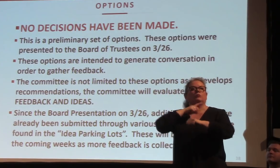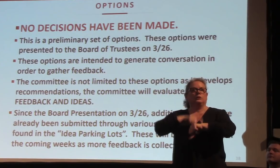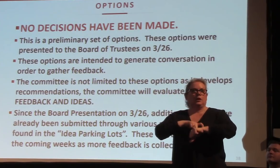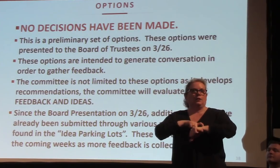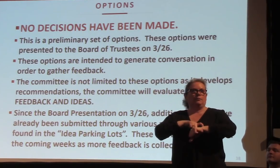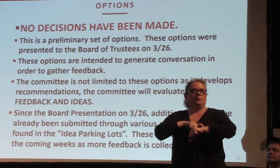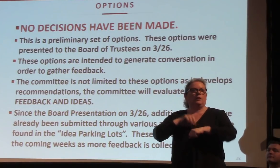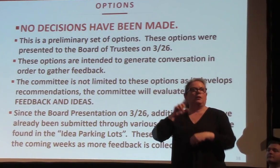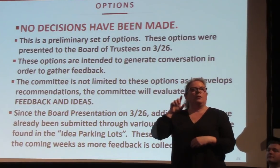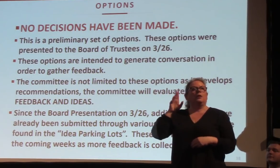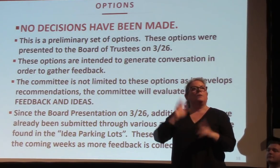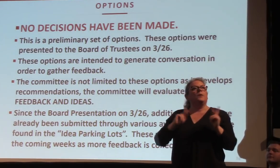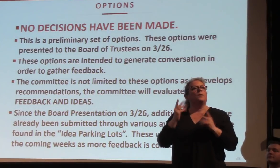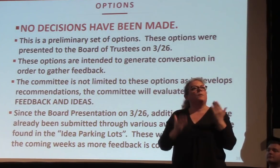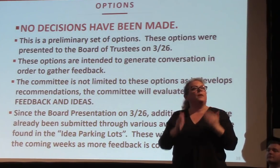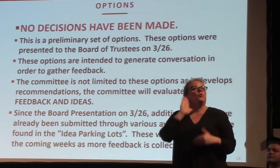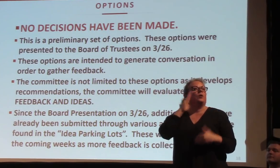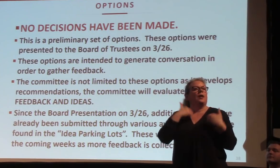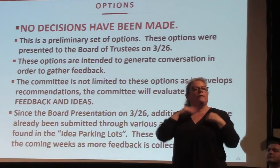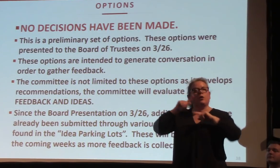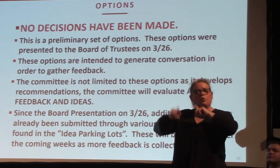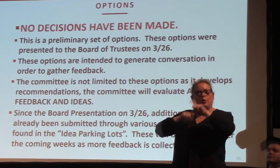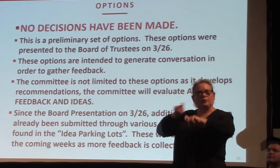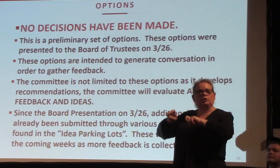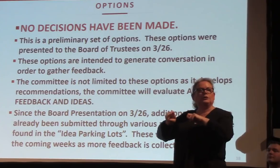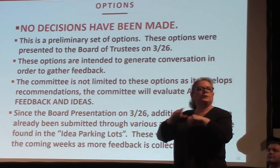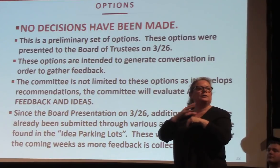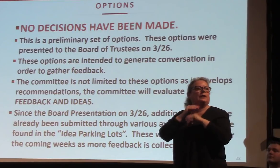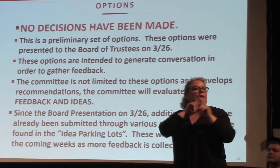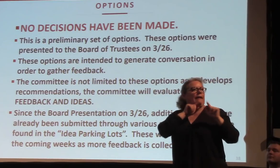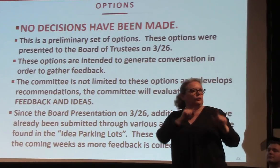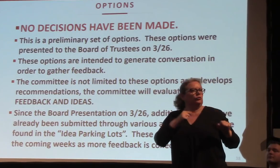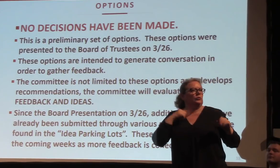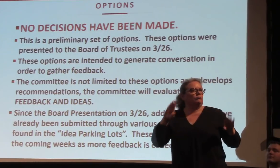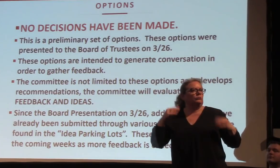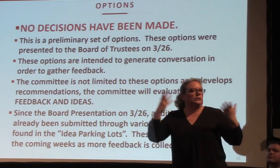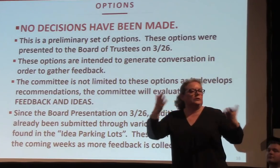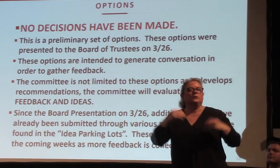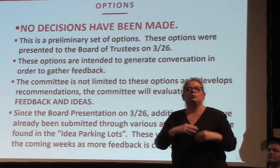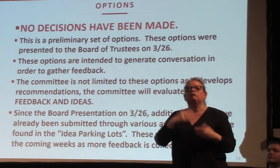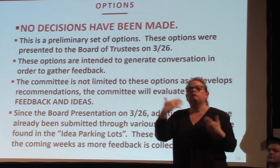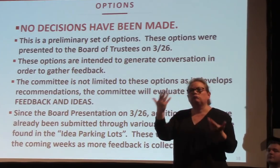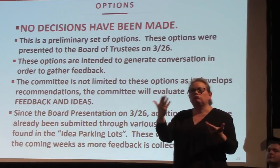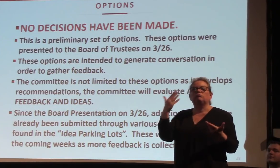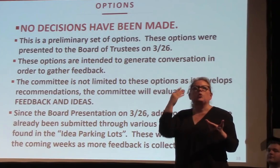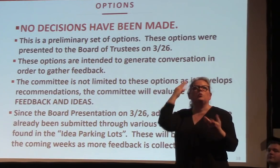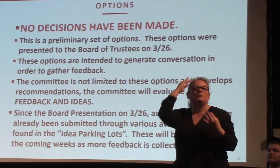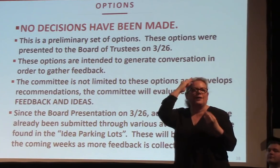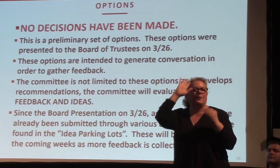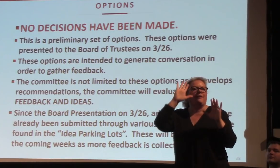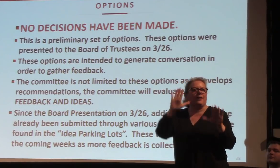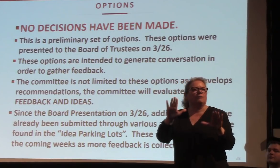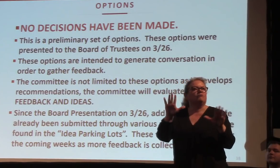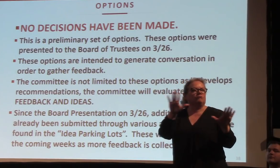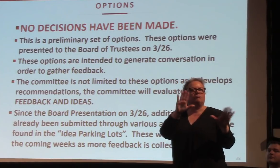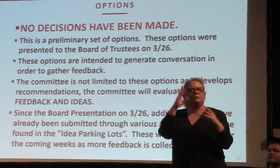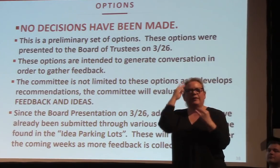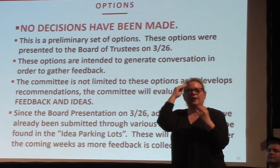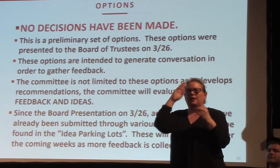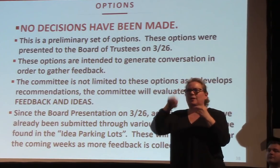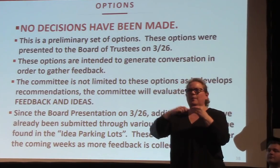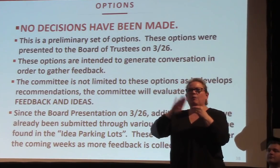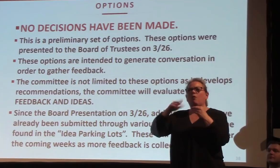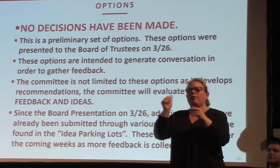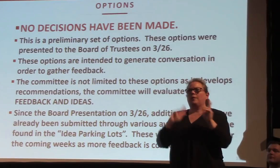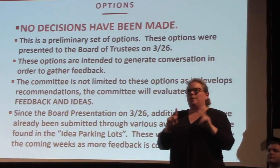have some questions that I can answer as I'm presenting it. And so I ask you to just kind of be cognizant of that and consider, you know, your neighbors in the